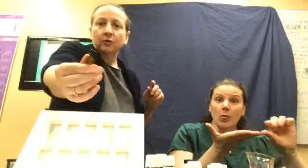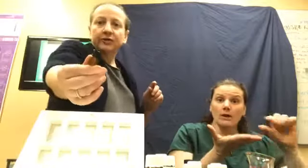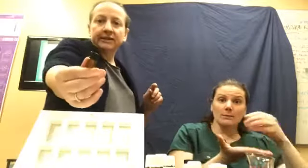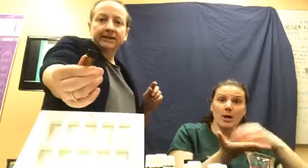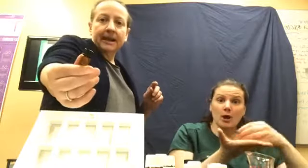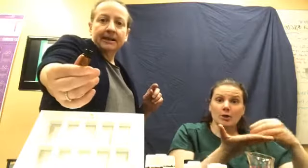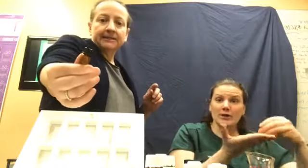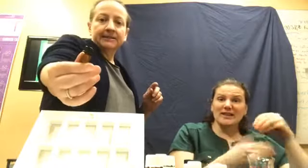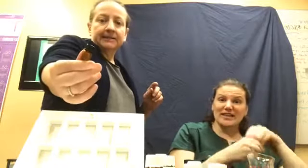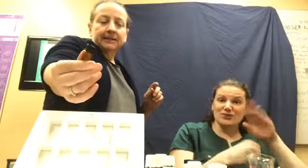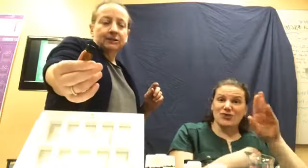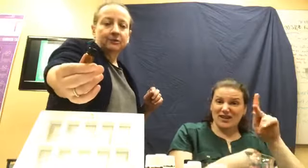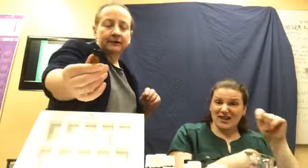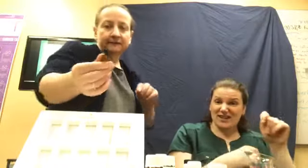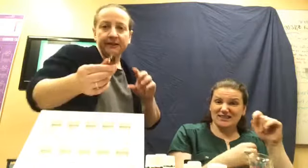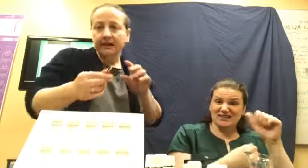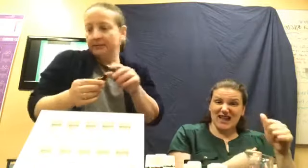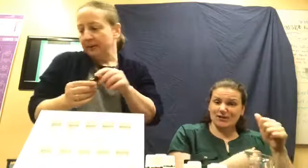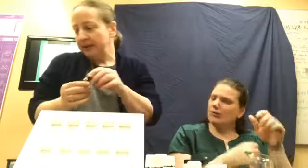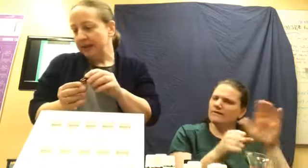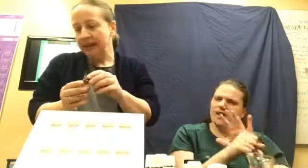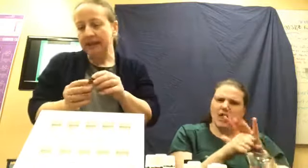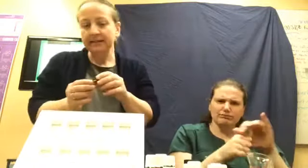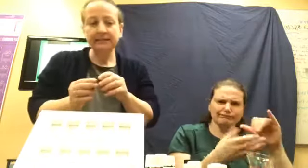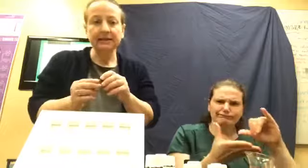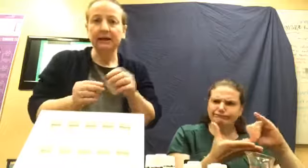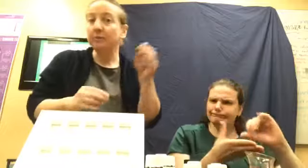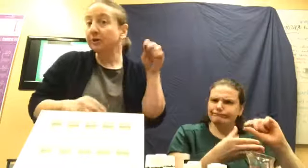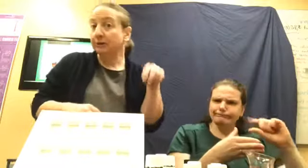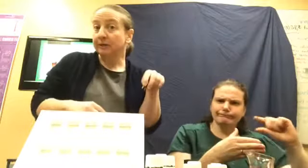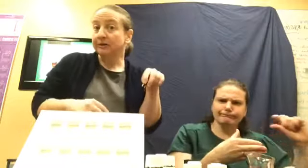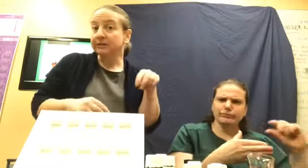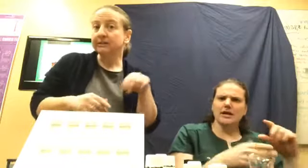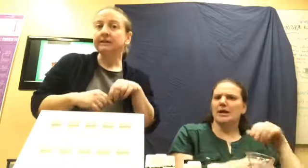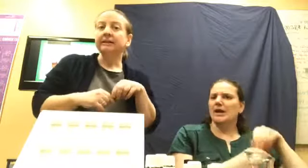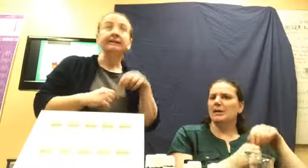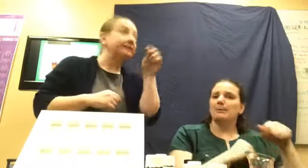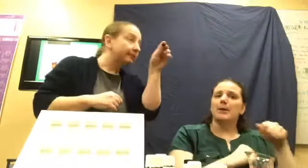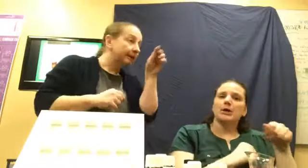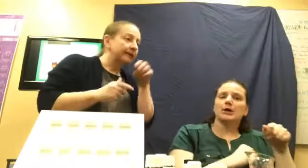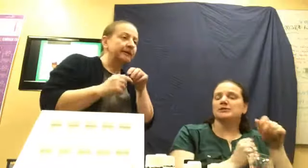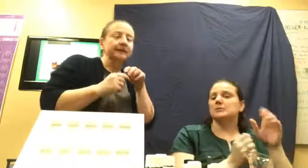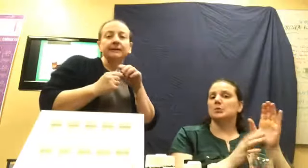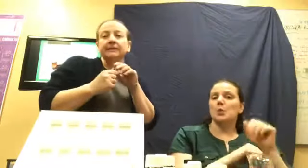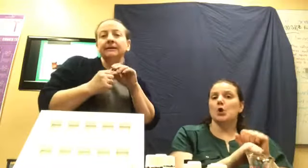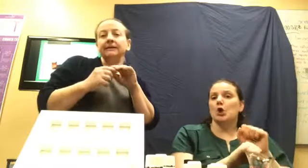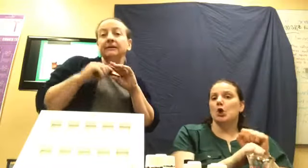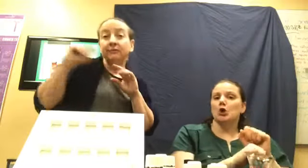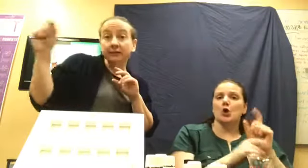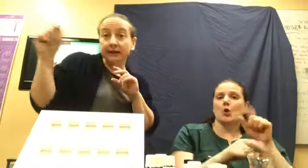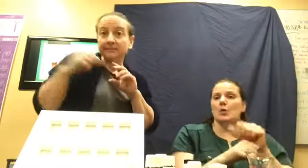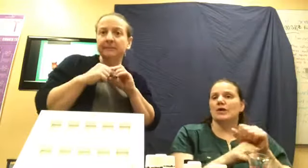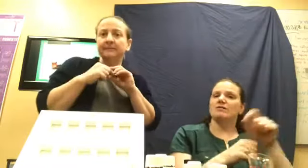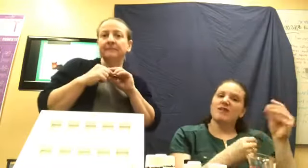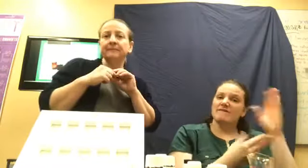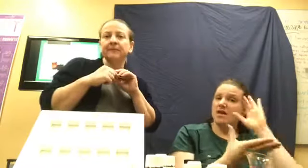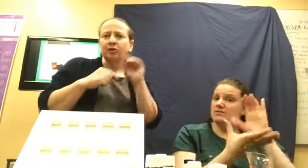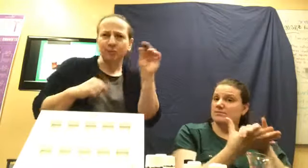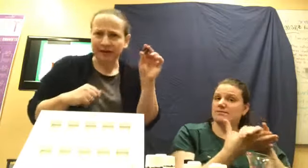these guys, you can fill up and, uh, put in your purse. Leave at work. Give one to your husband or your wife